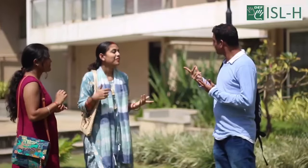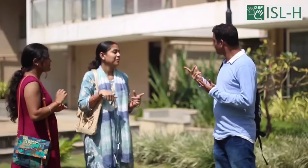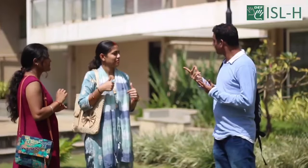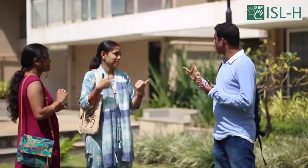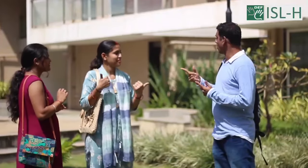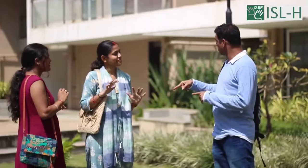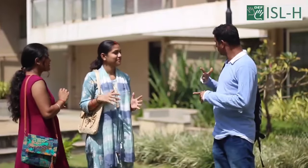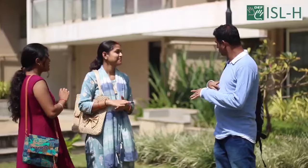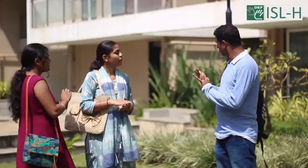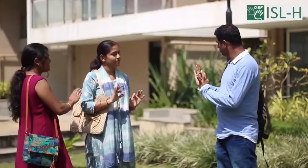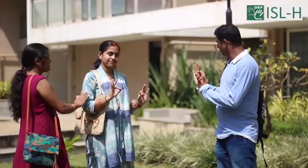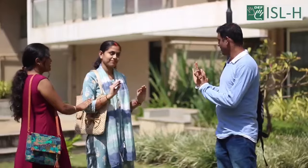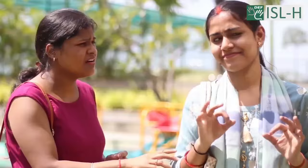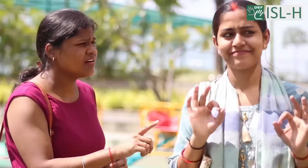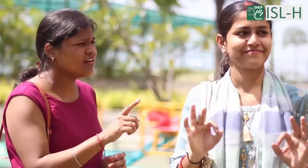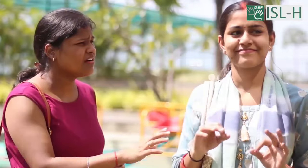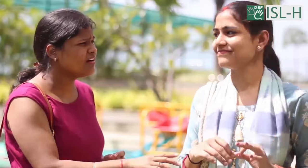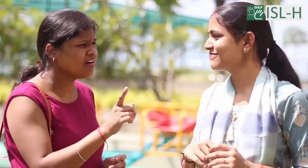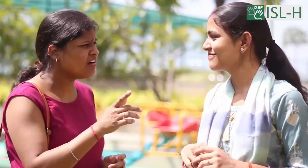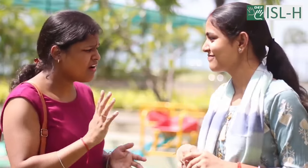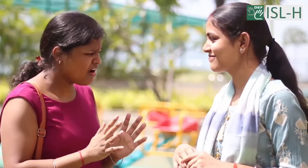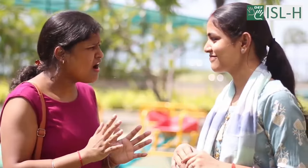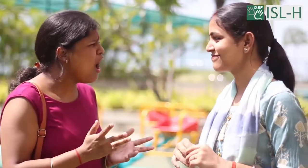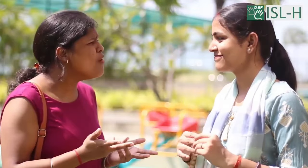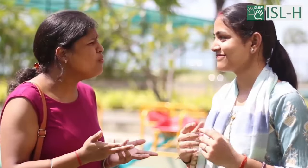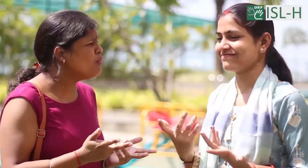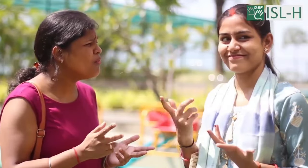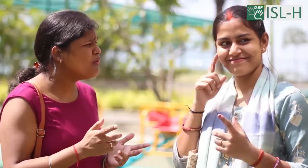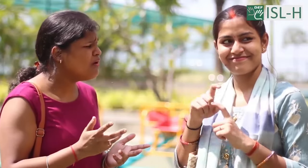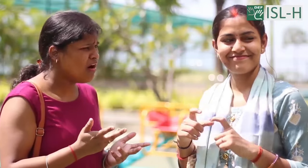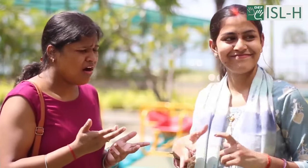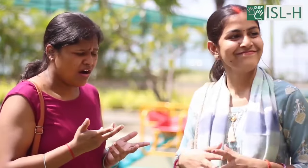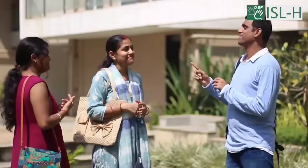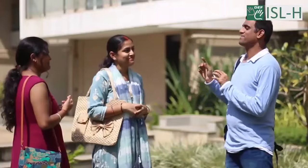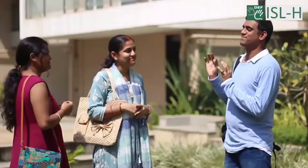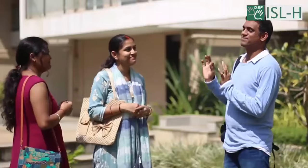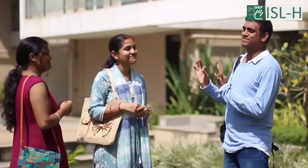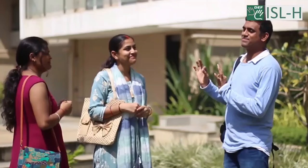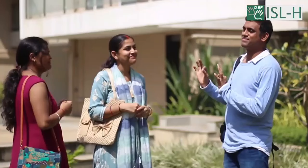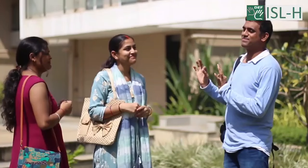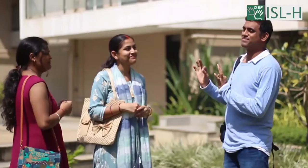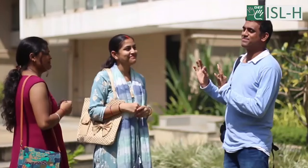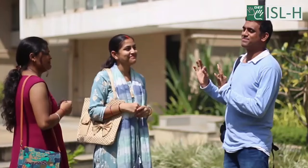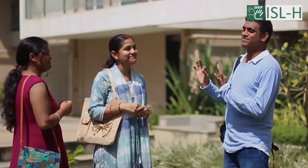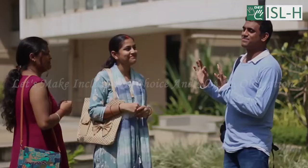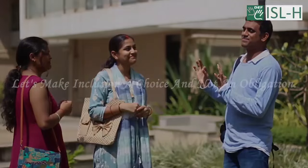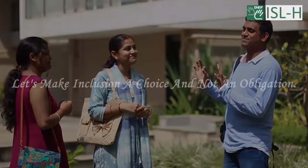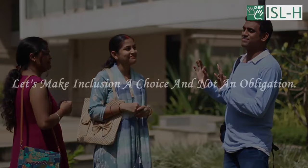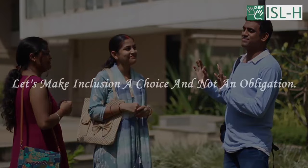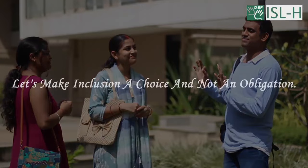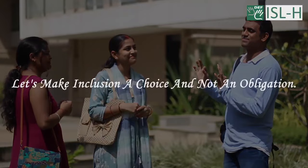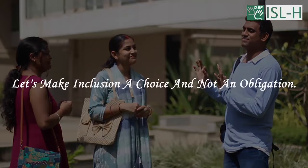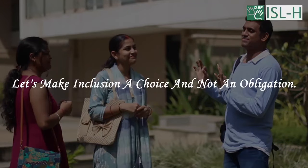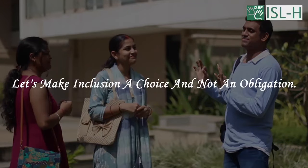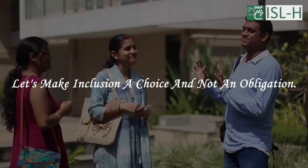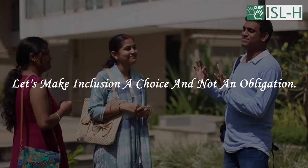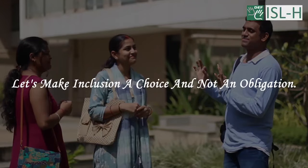Is everything good? How does he know signing? I don't know. Let's make inclusion a choice